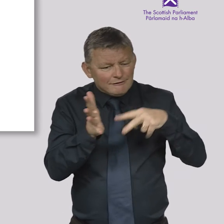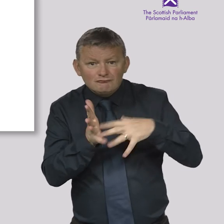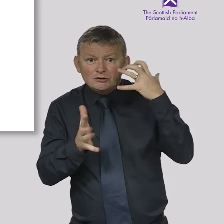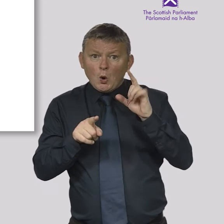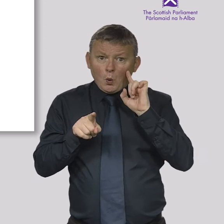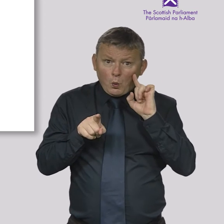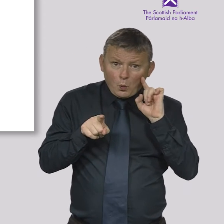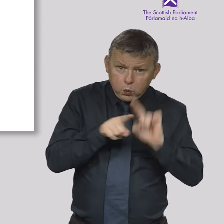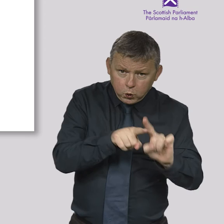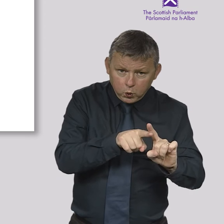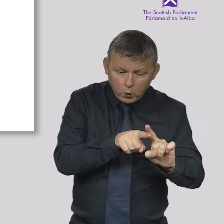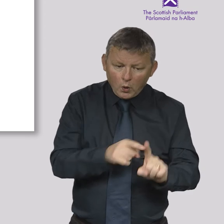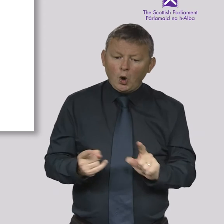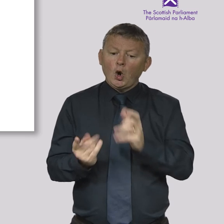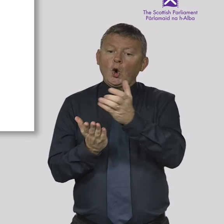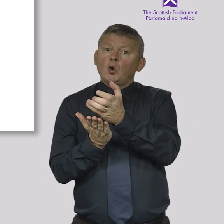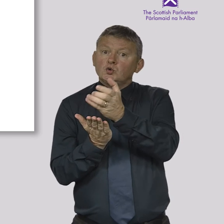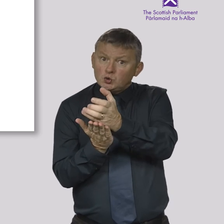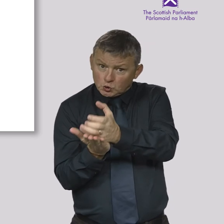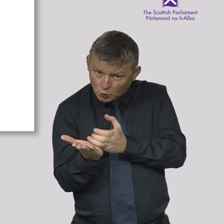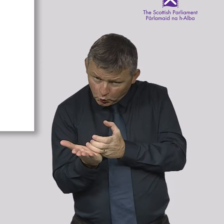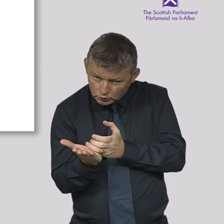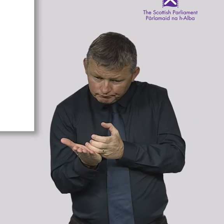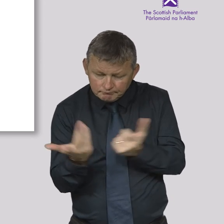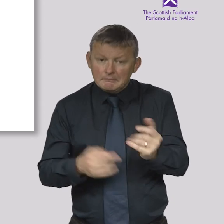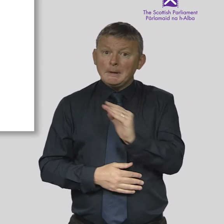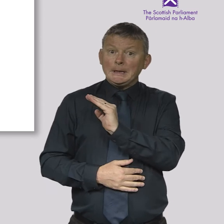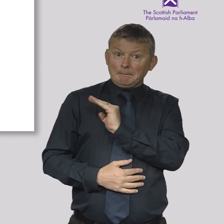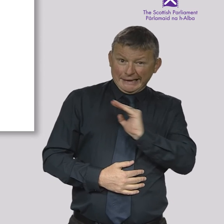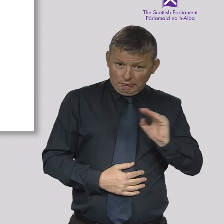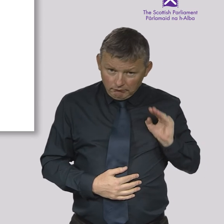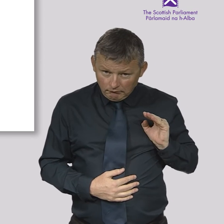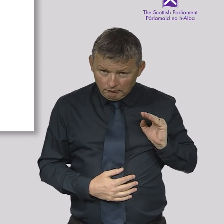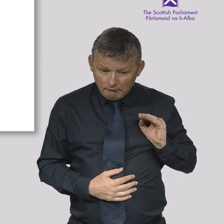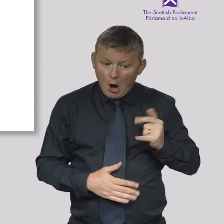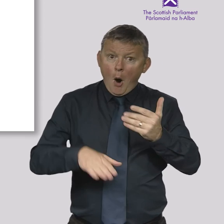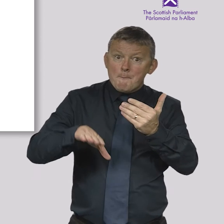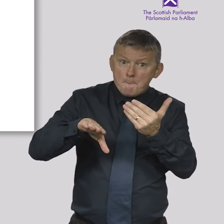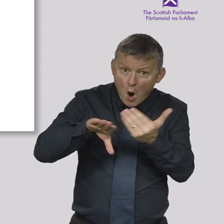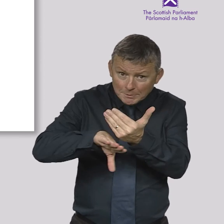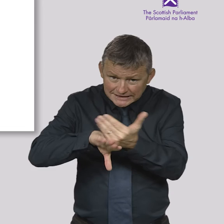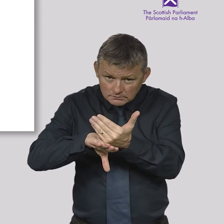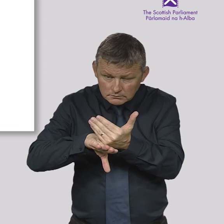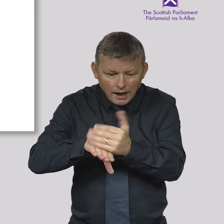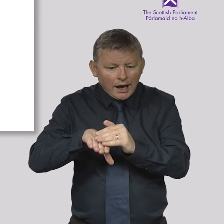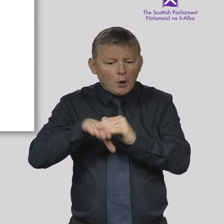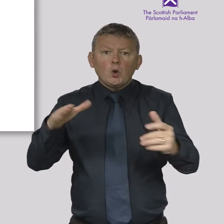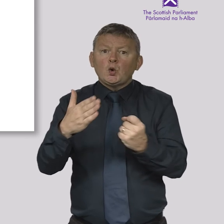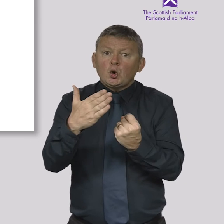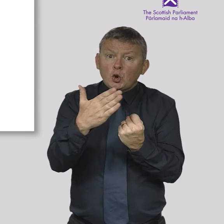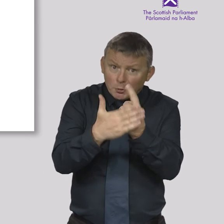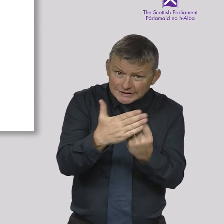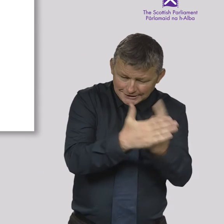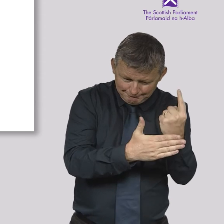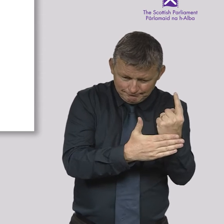The Constitution Defence Employment Equal